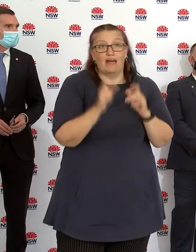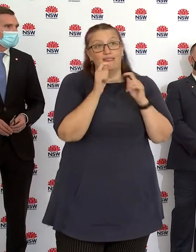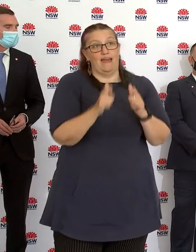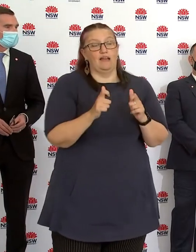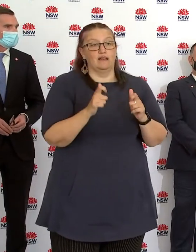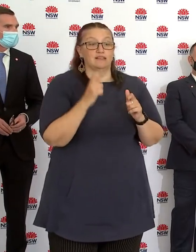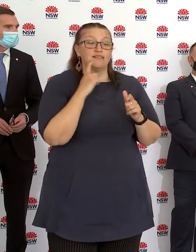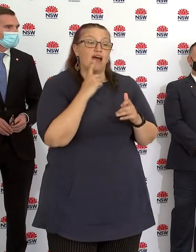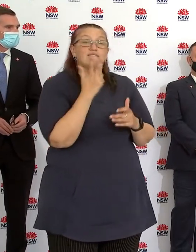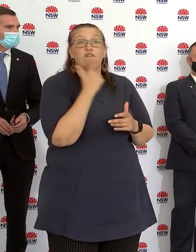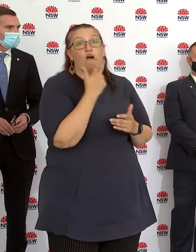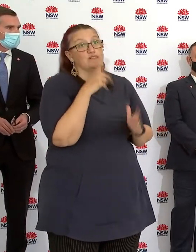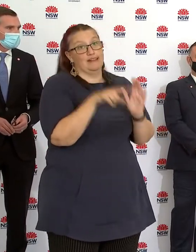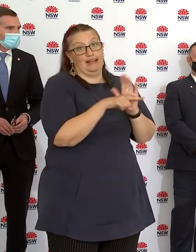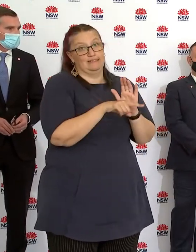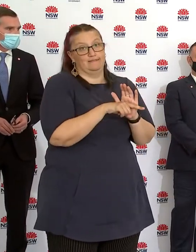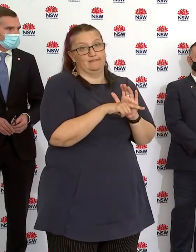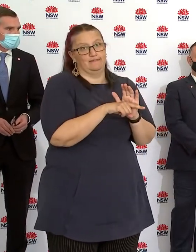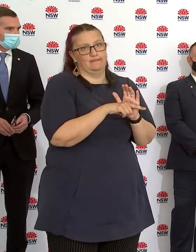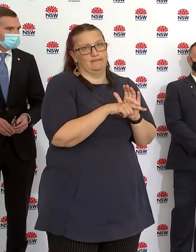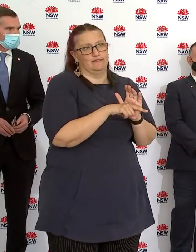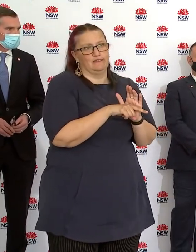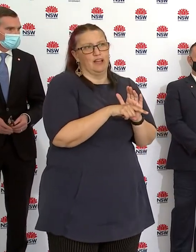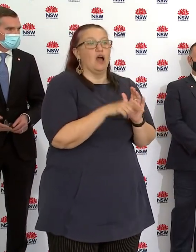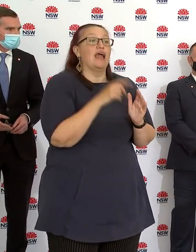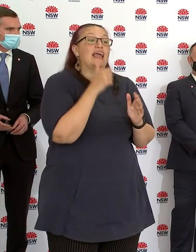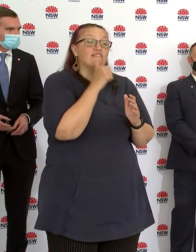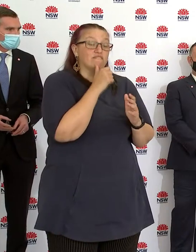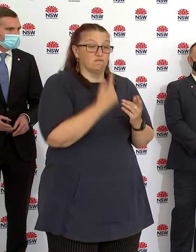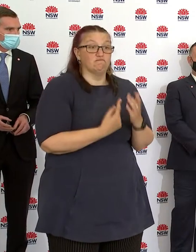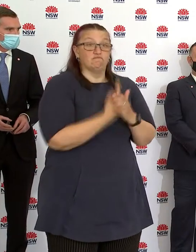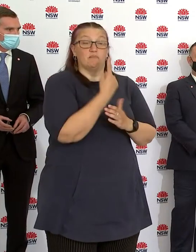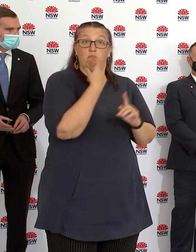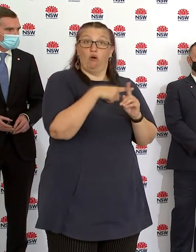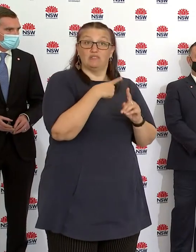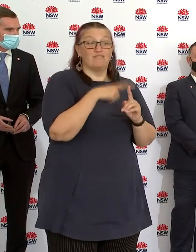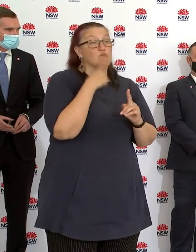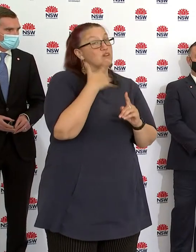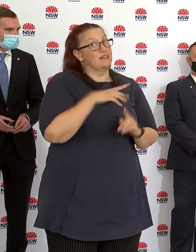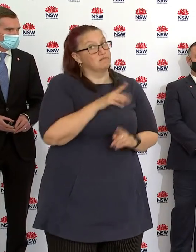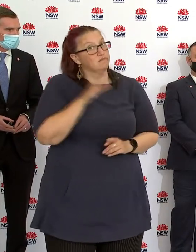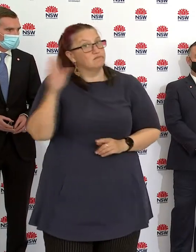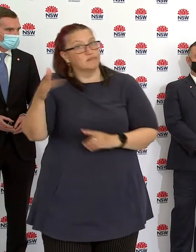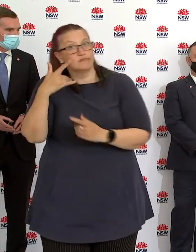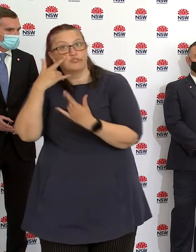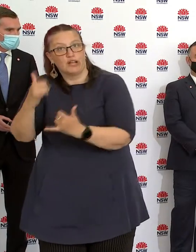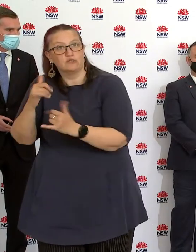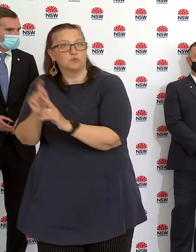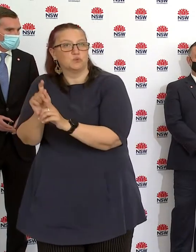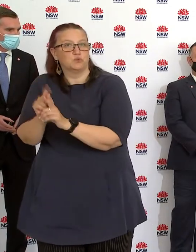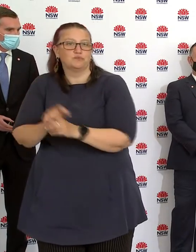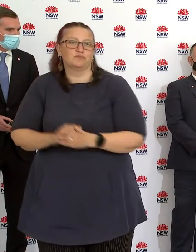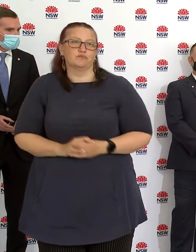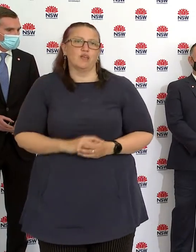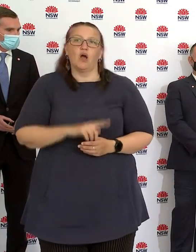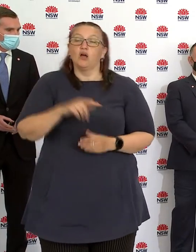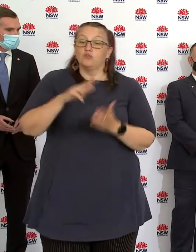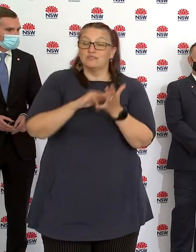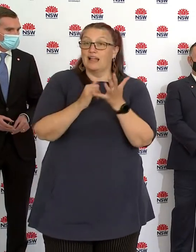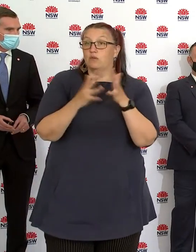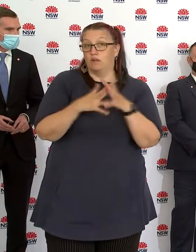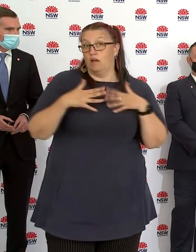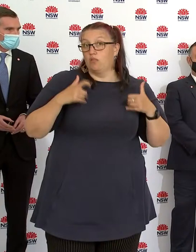New South Wales health will be talking to work sites and industry about how we can access rapid antigen testing and utilise it on the ground.